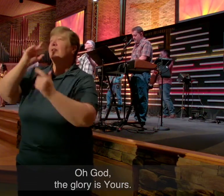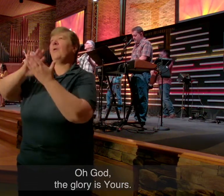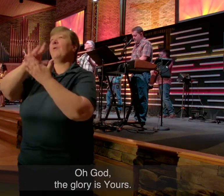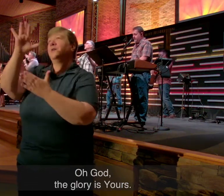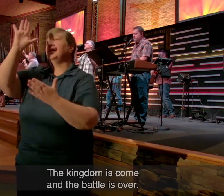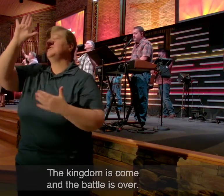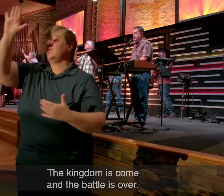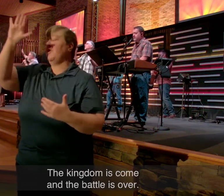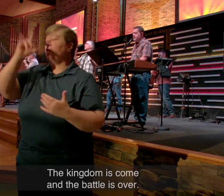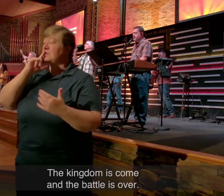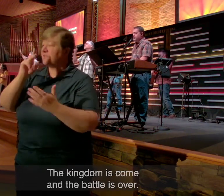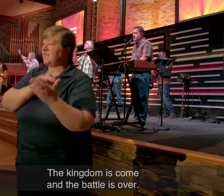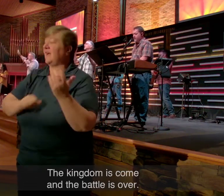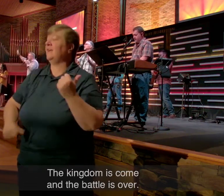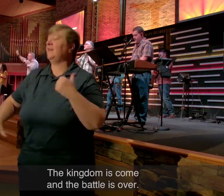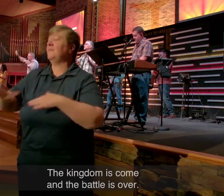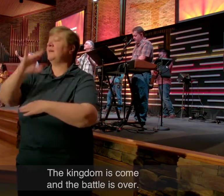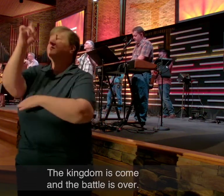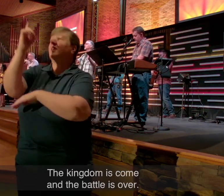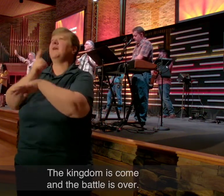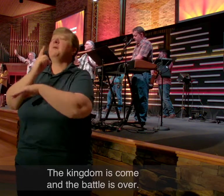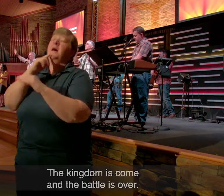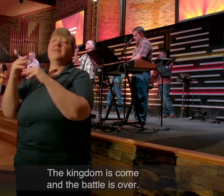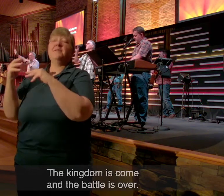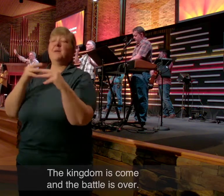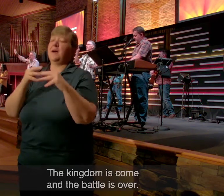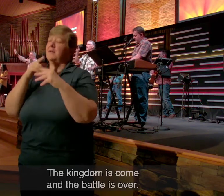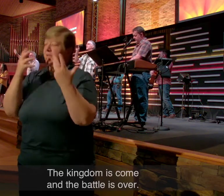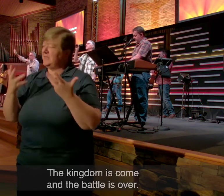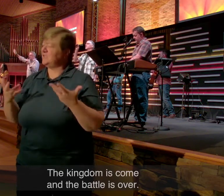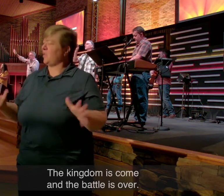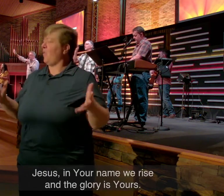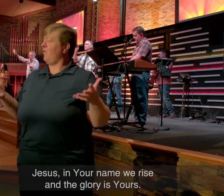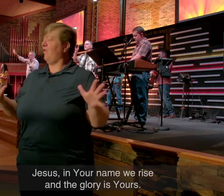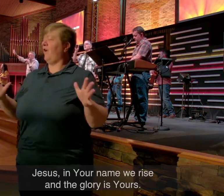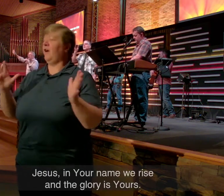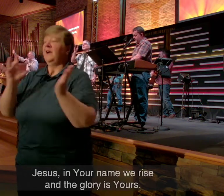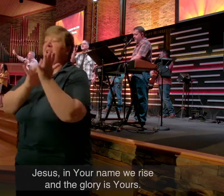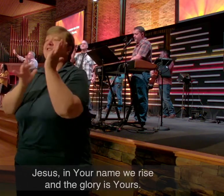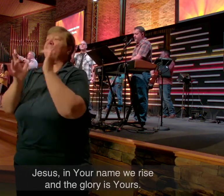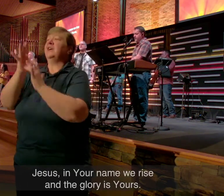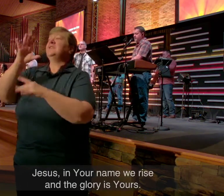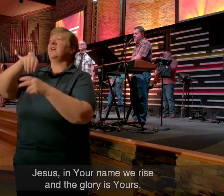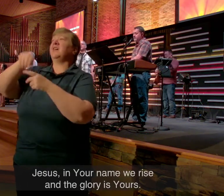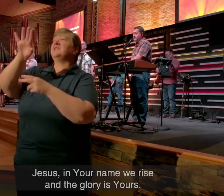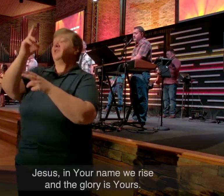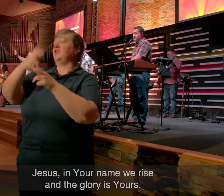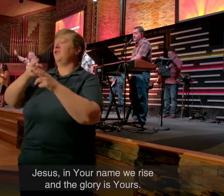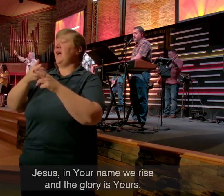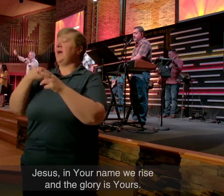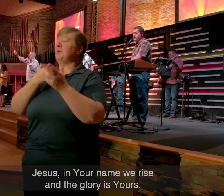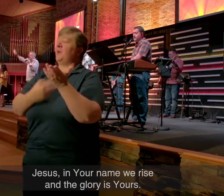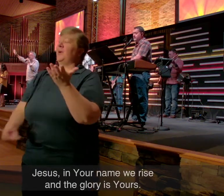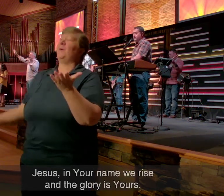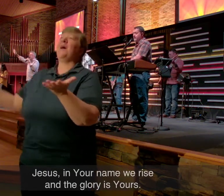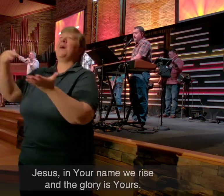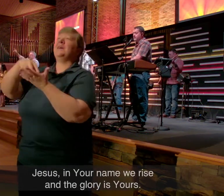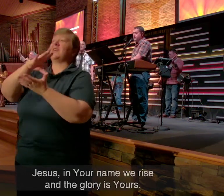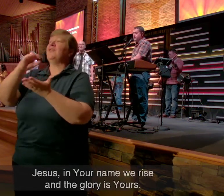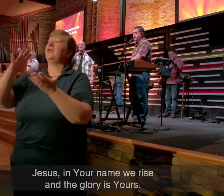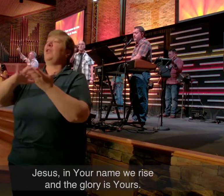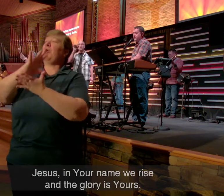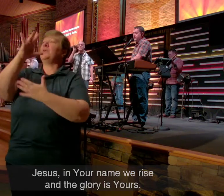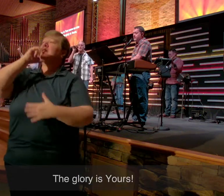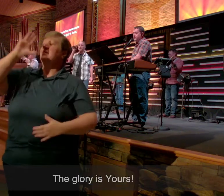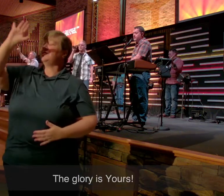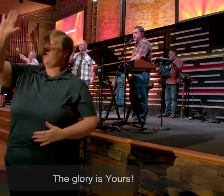the glory is yours. The kingdom is come and the battle is over. Jesus, in your name we rise. And the